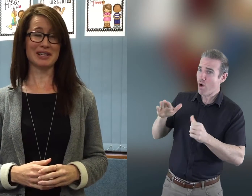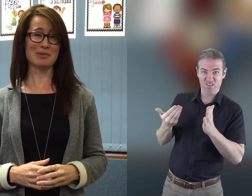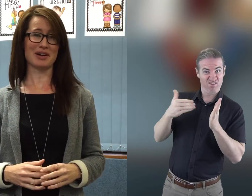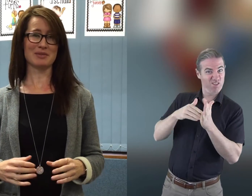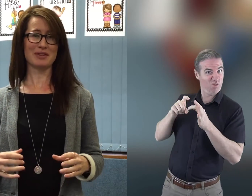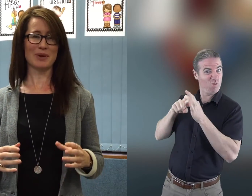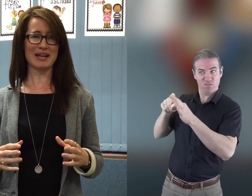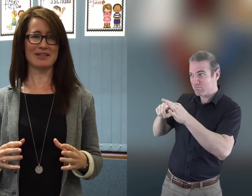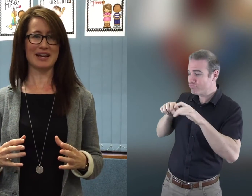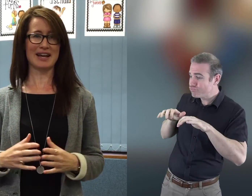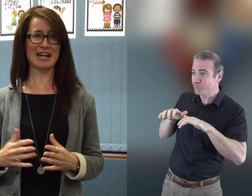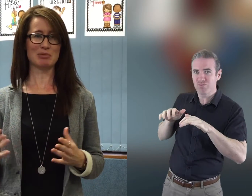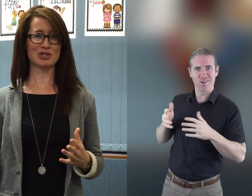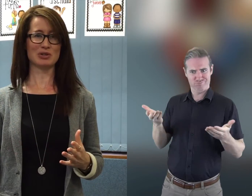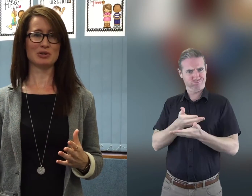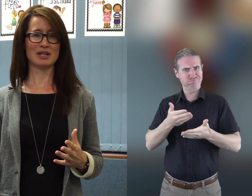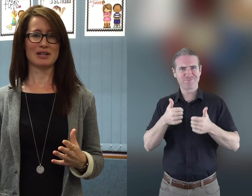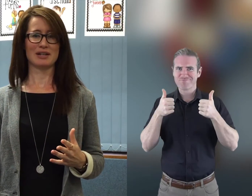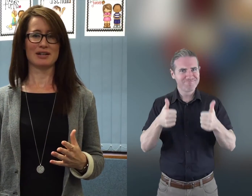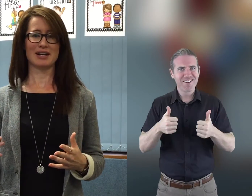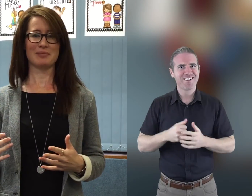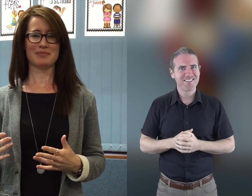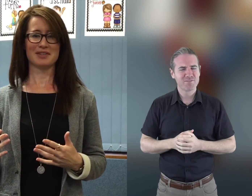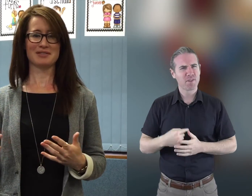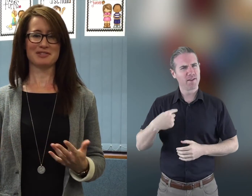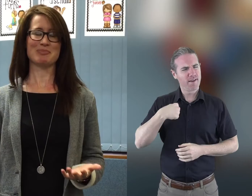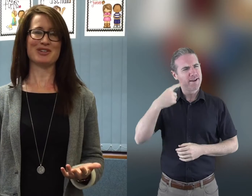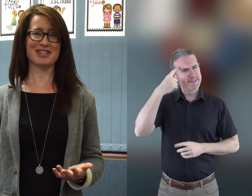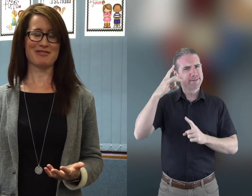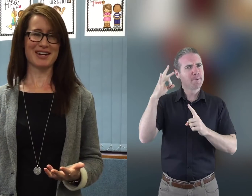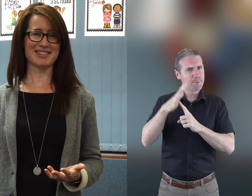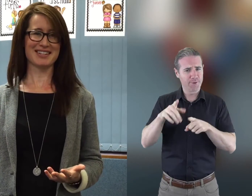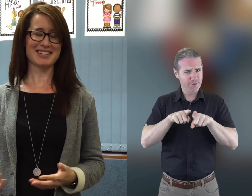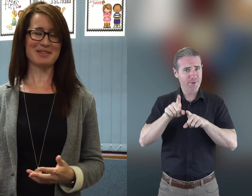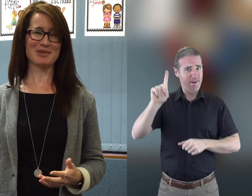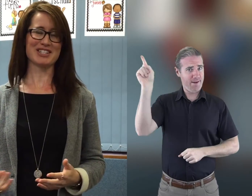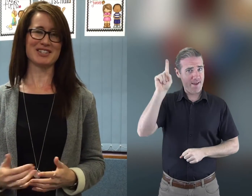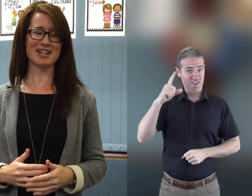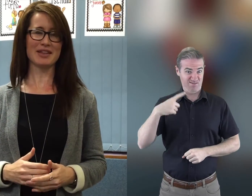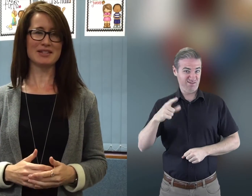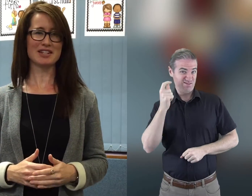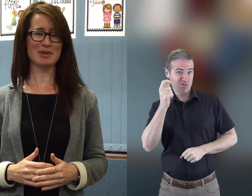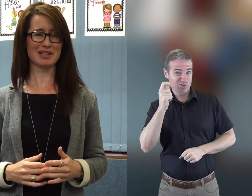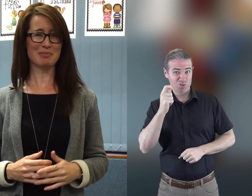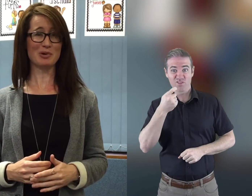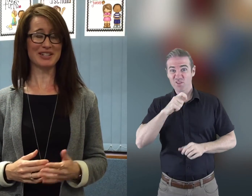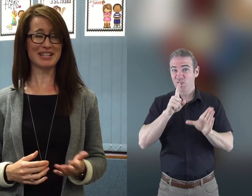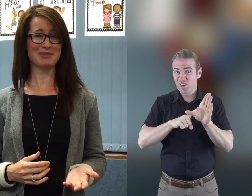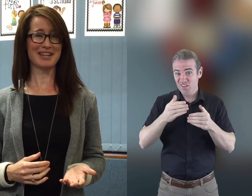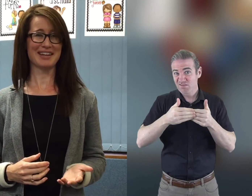really impressed with the way that they are now able to respond to their friends asking them questions and I think this is going to be really important even when they